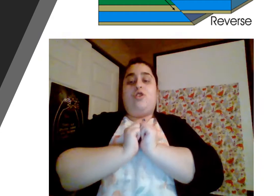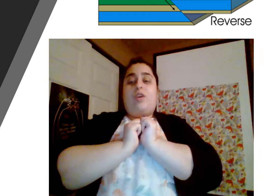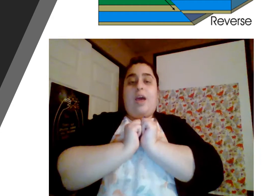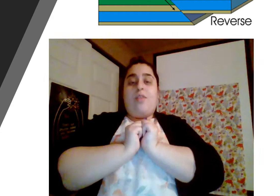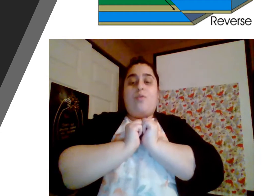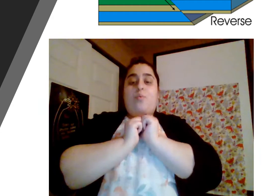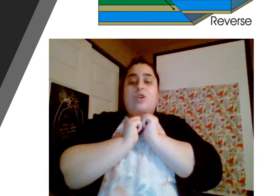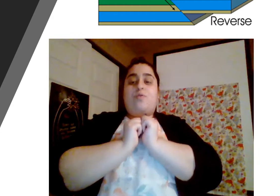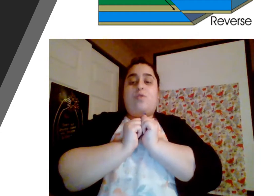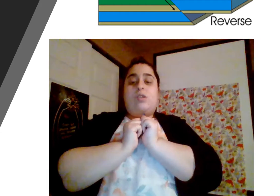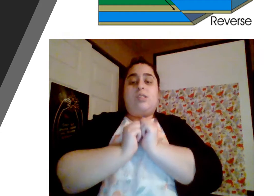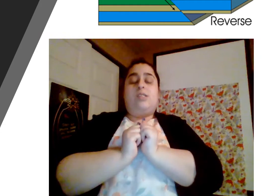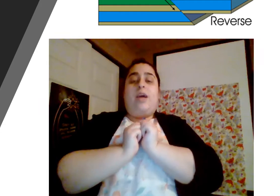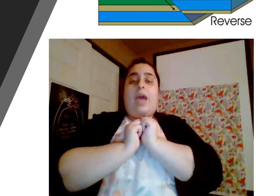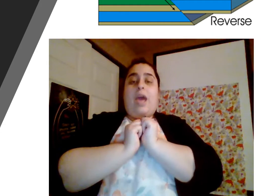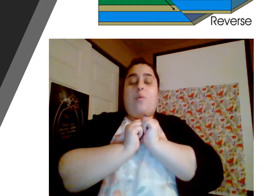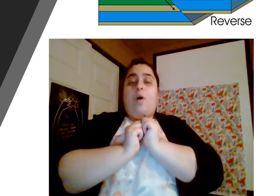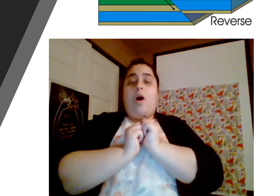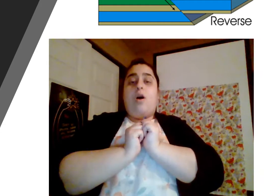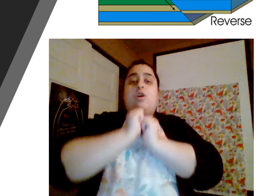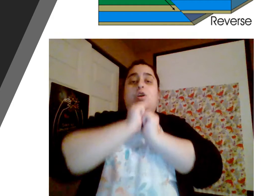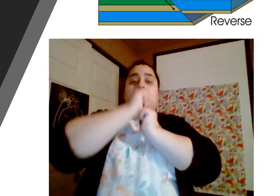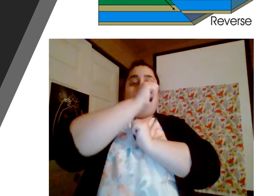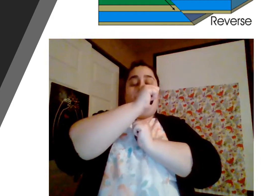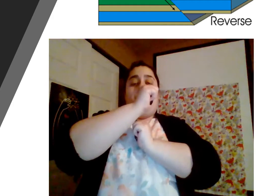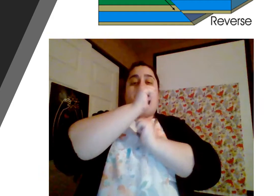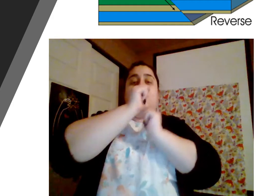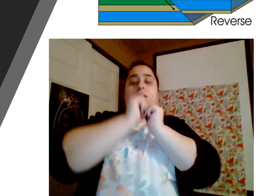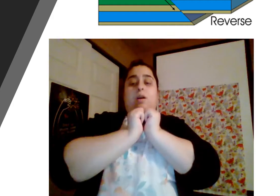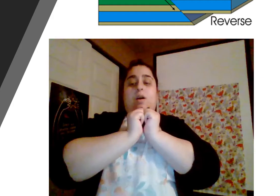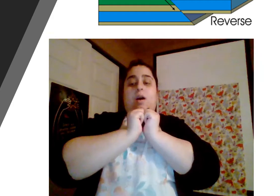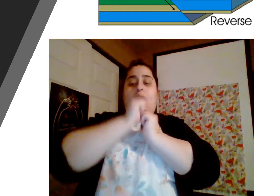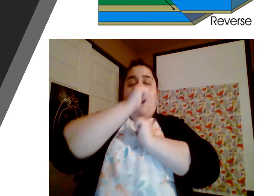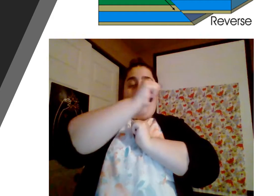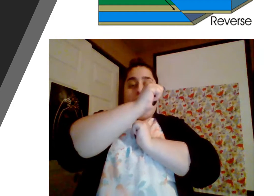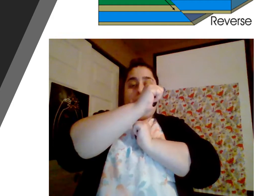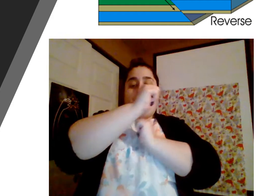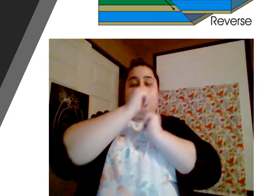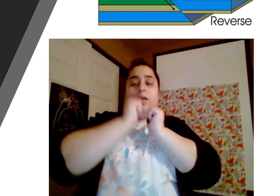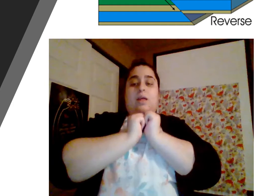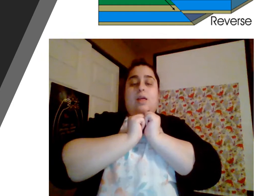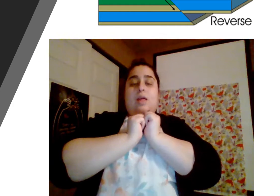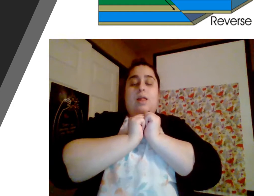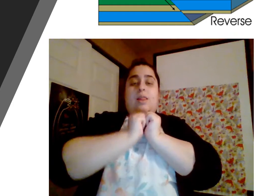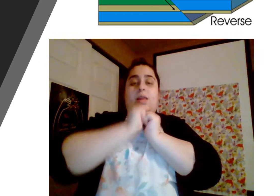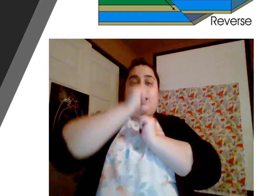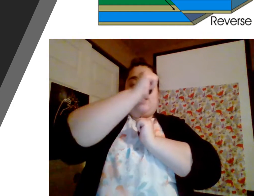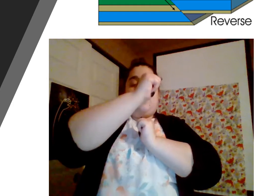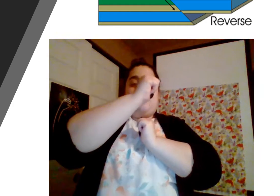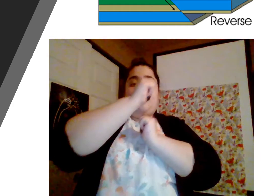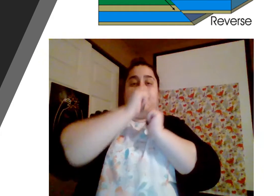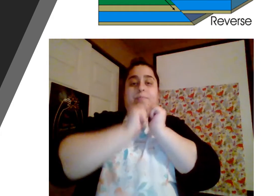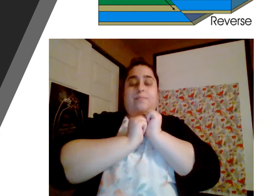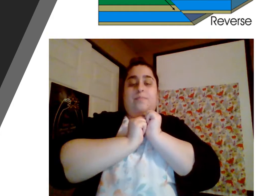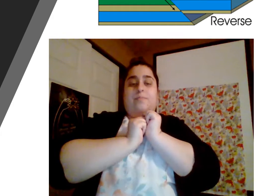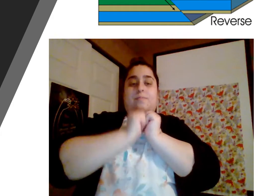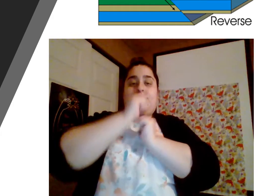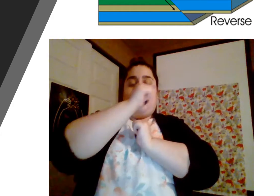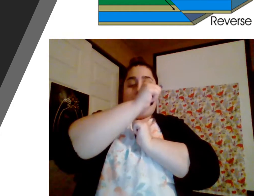being pushed together, which forces the hanging wall to come up like this.